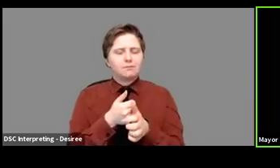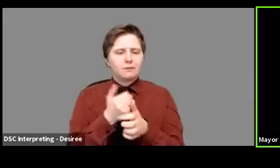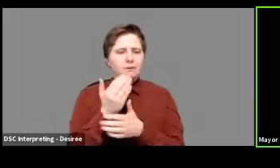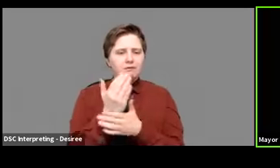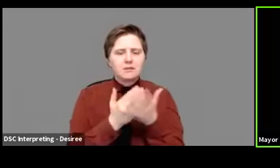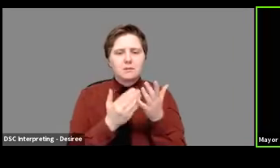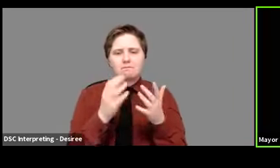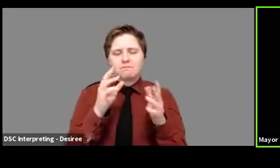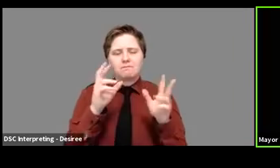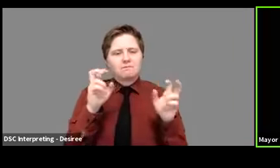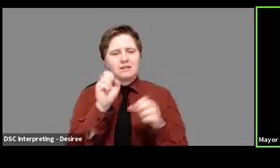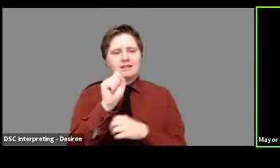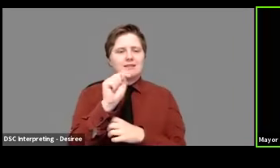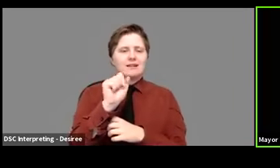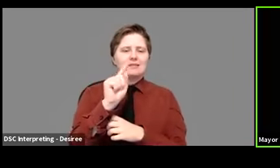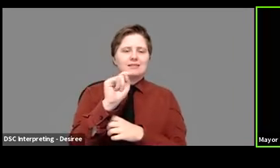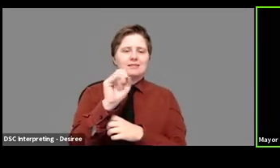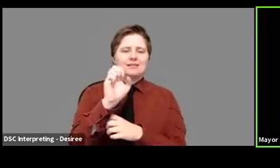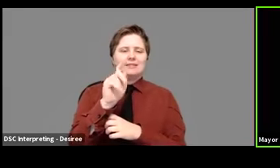statistics